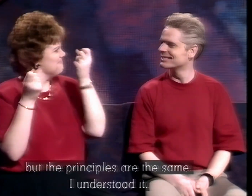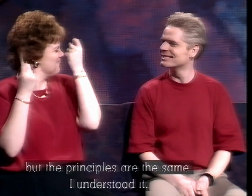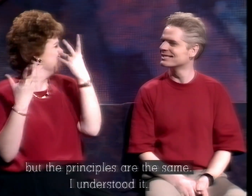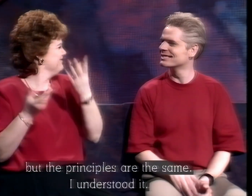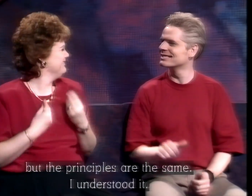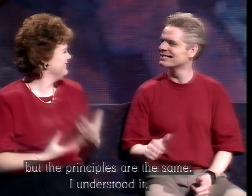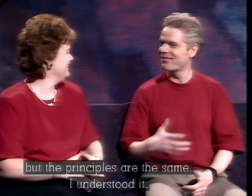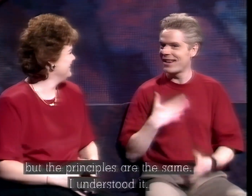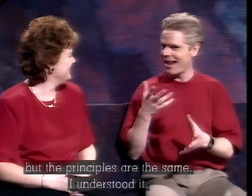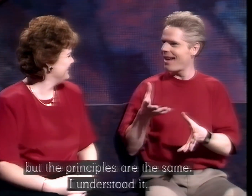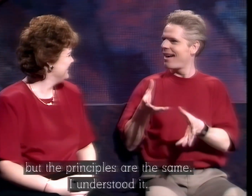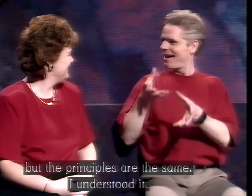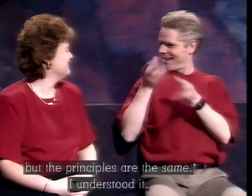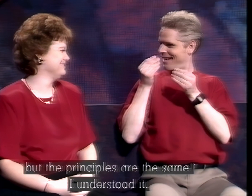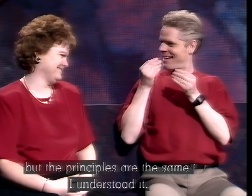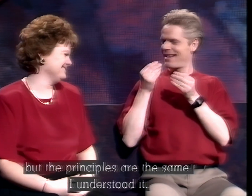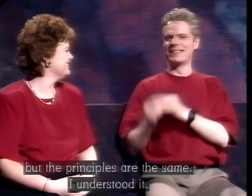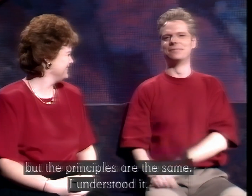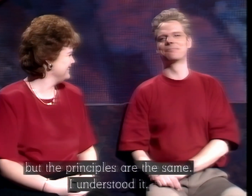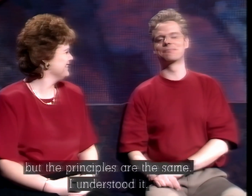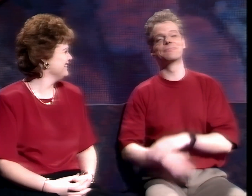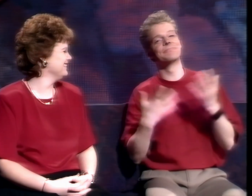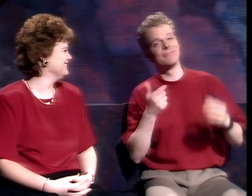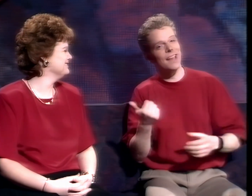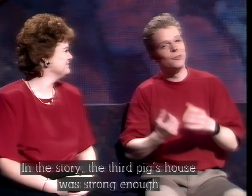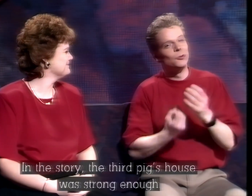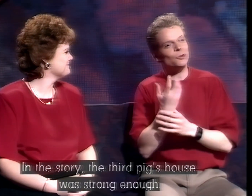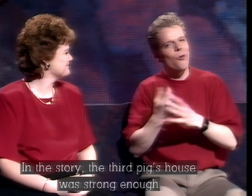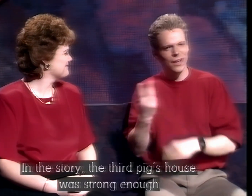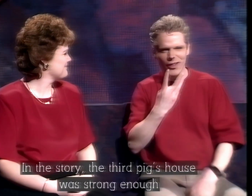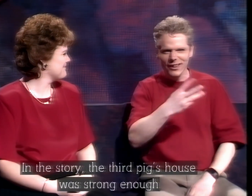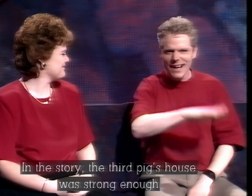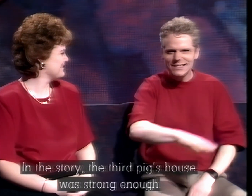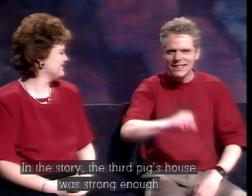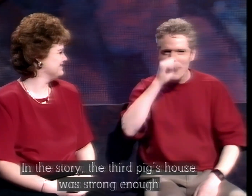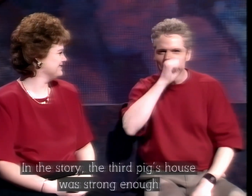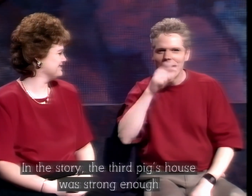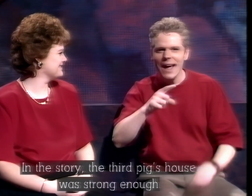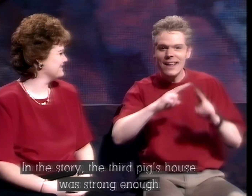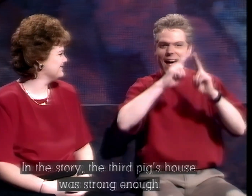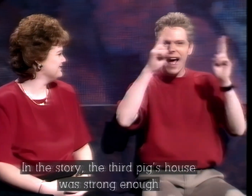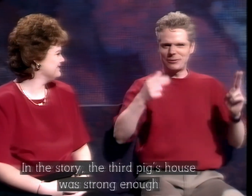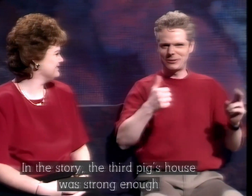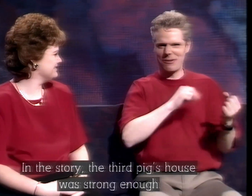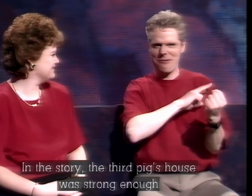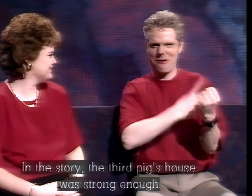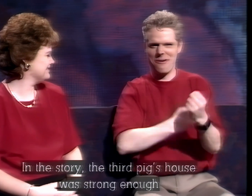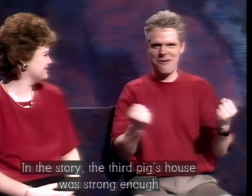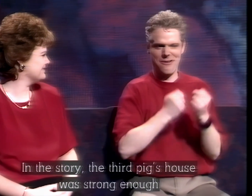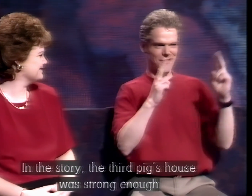same, the facial expressions, I understand it very well. right, I understood it very well, too. Well, in the story, the third little pig's house was strong enough to